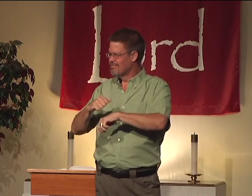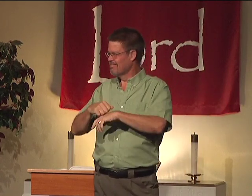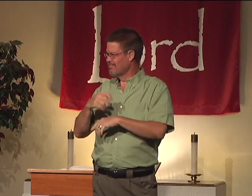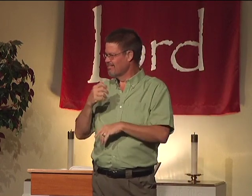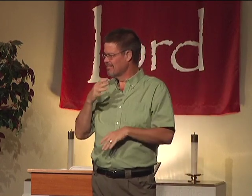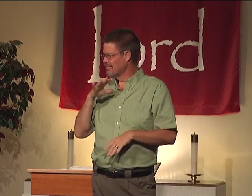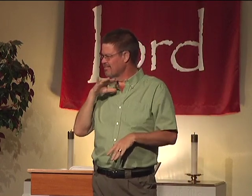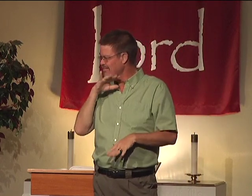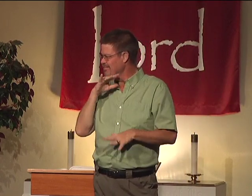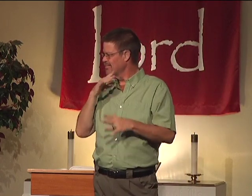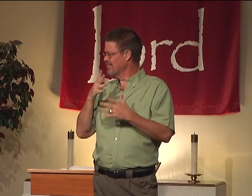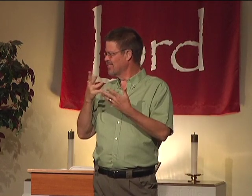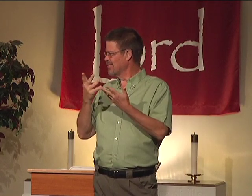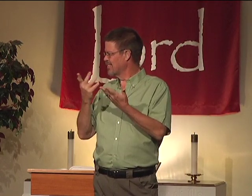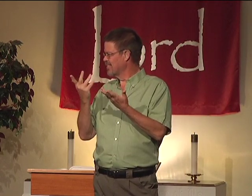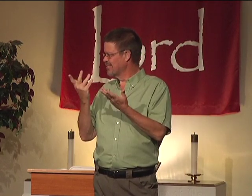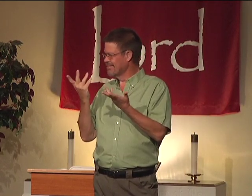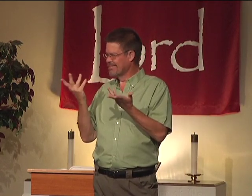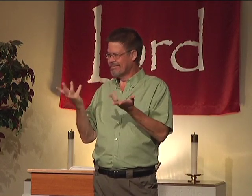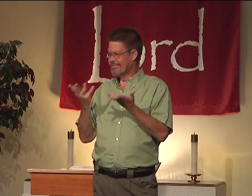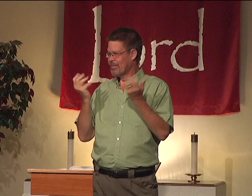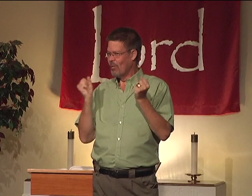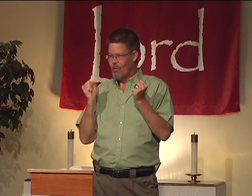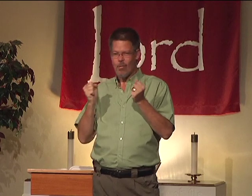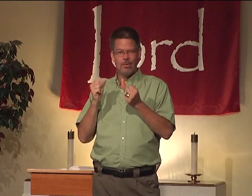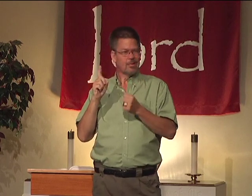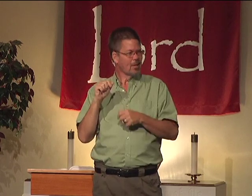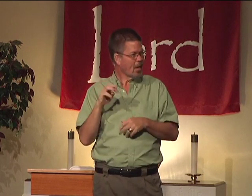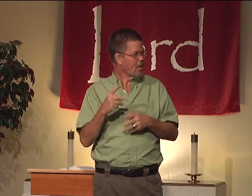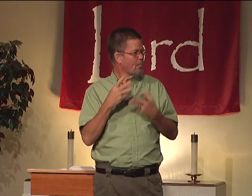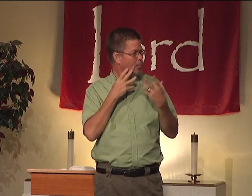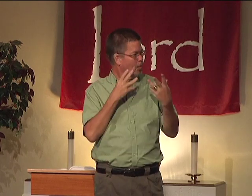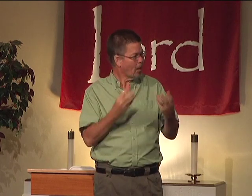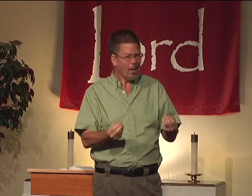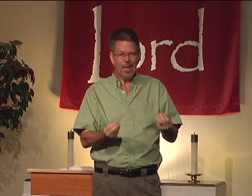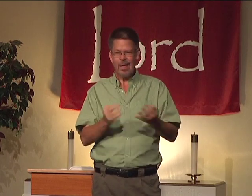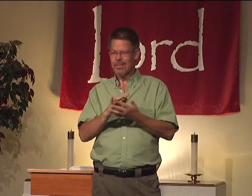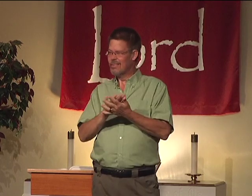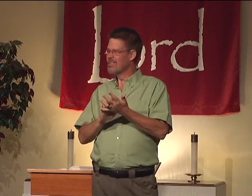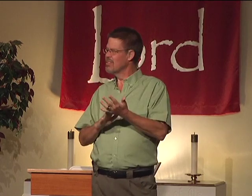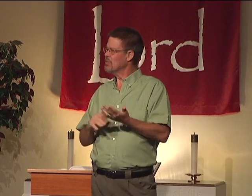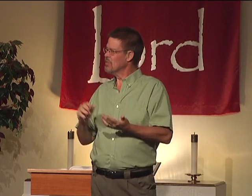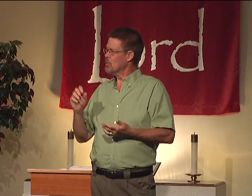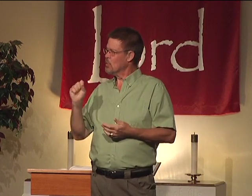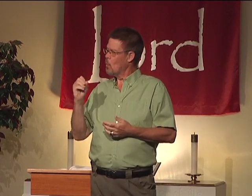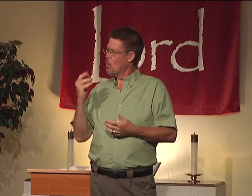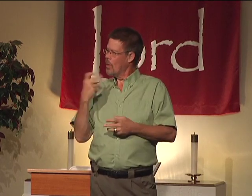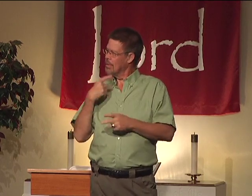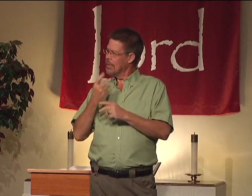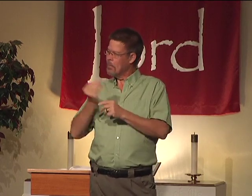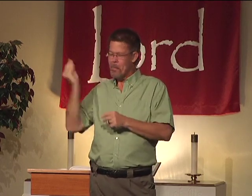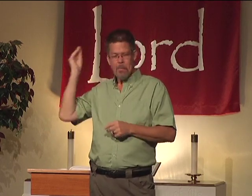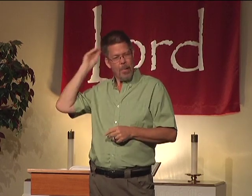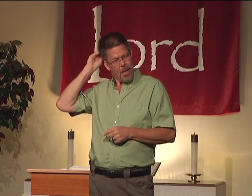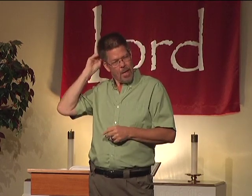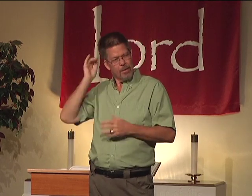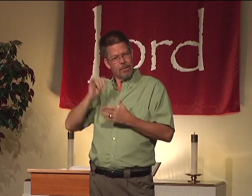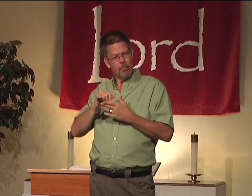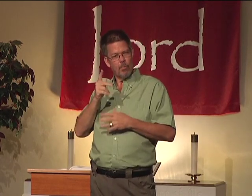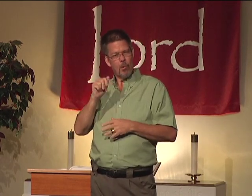just rock and dirt, cold, damp, wet, all those things. So I want you to keep in